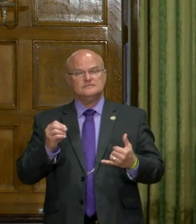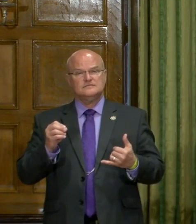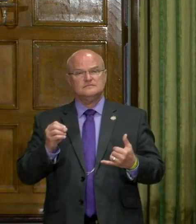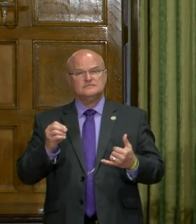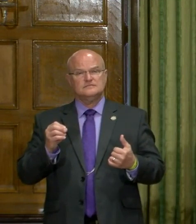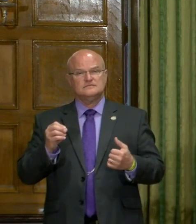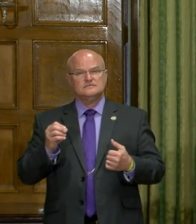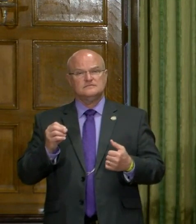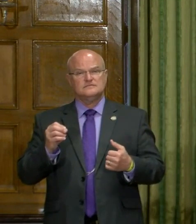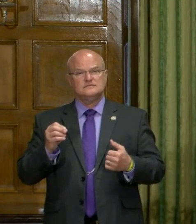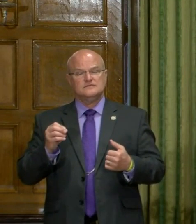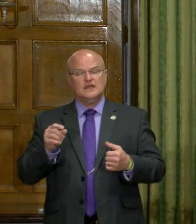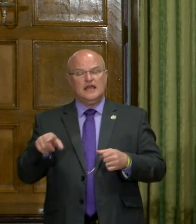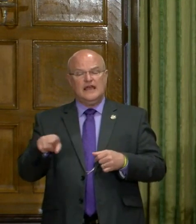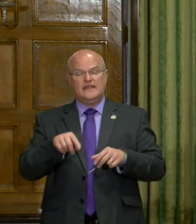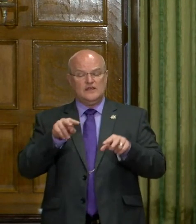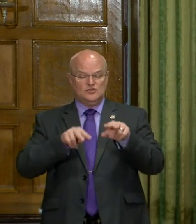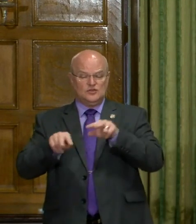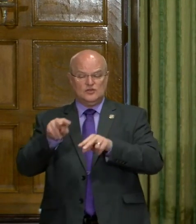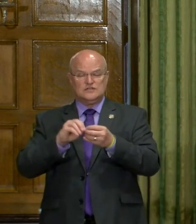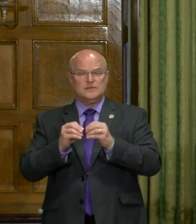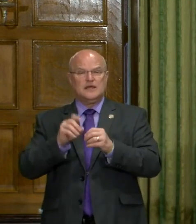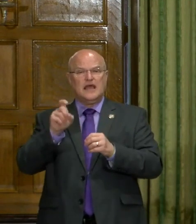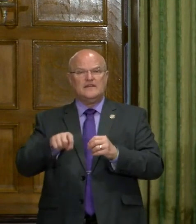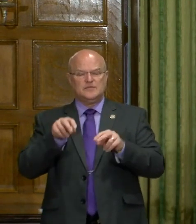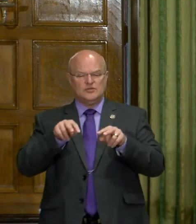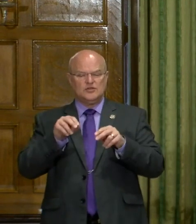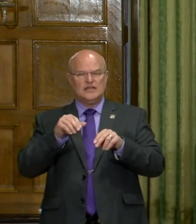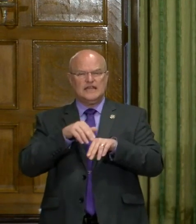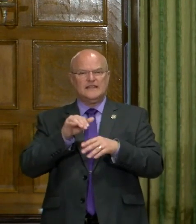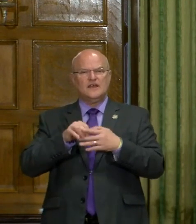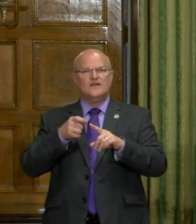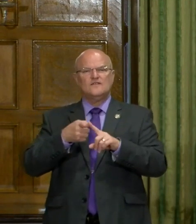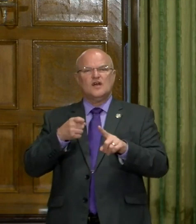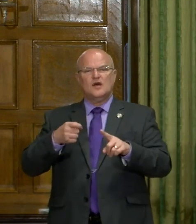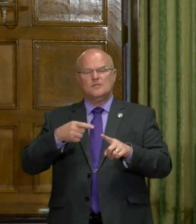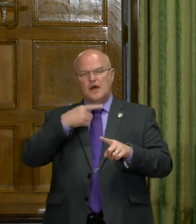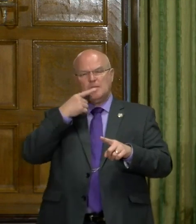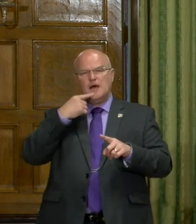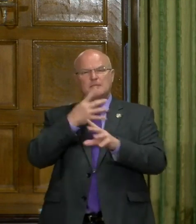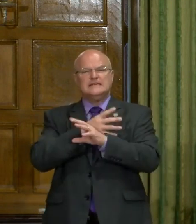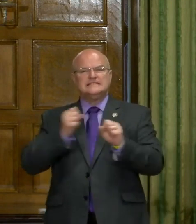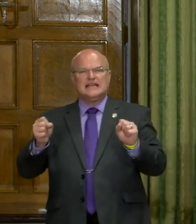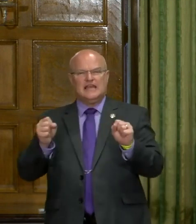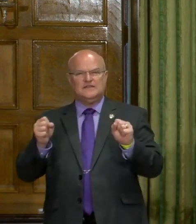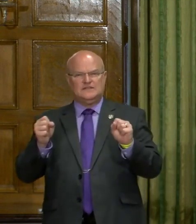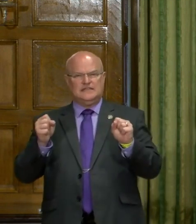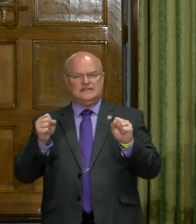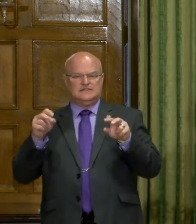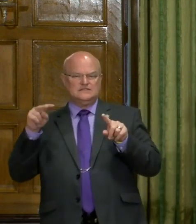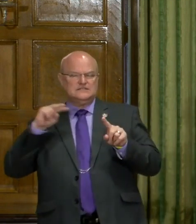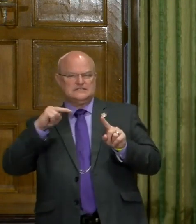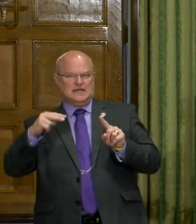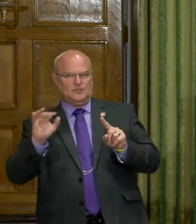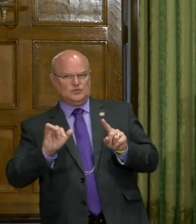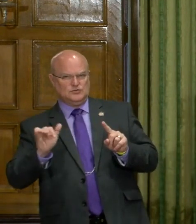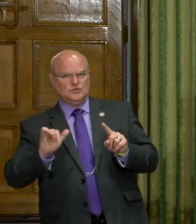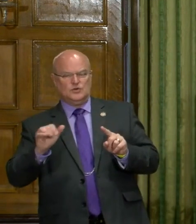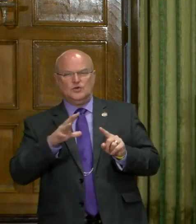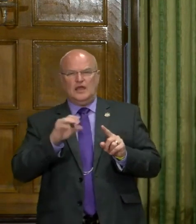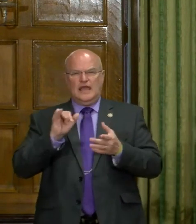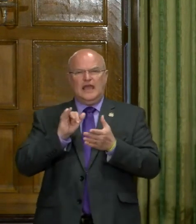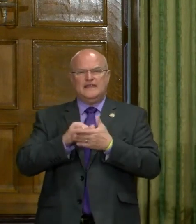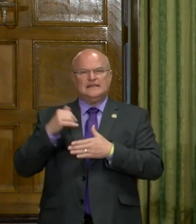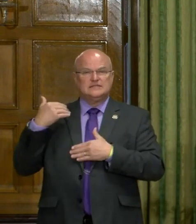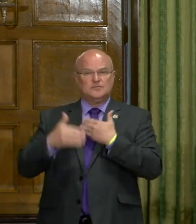and, and of course, as they look at those, they will have to be looking at those from a public safety standpoint as well. And so,